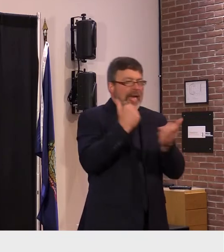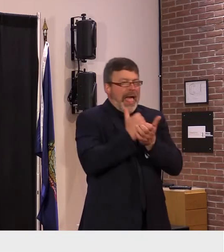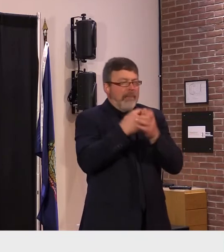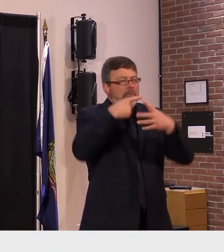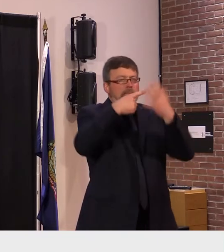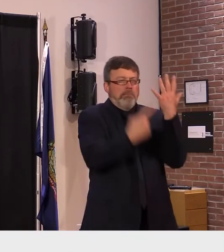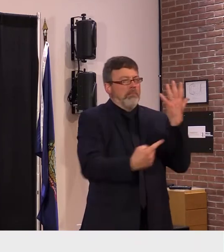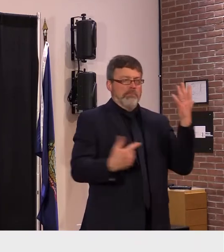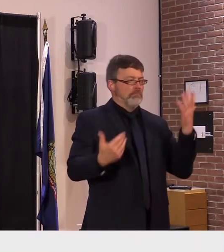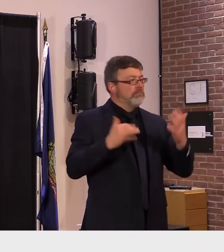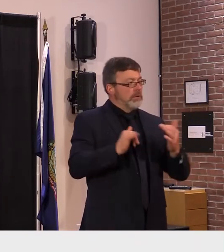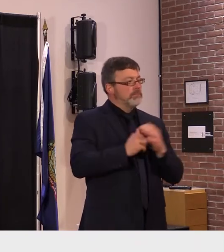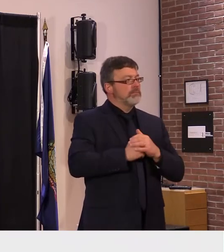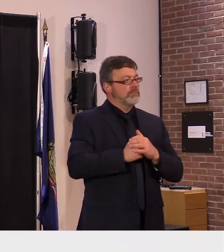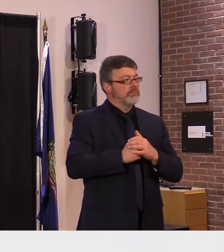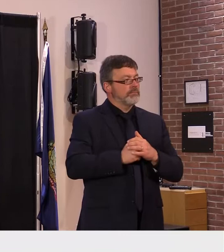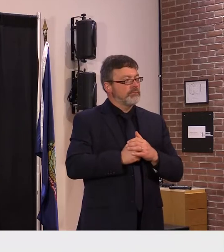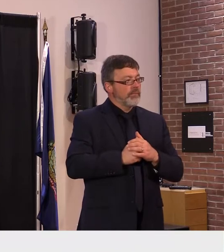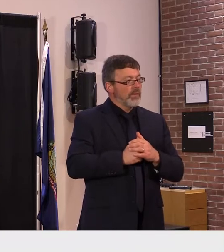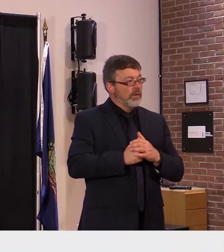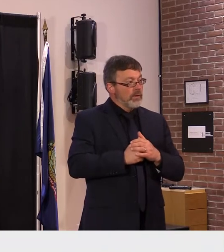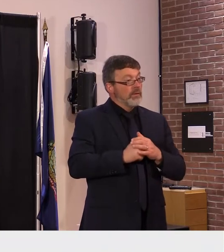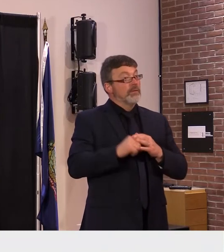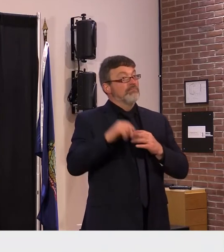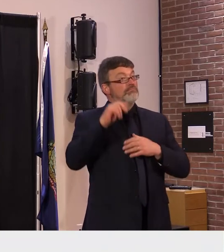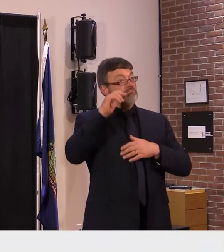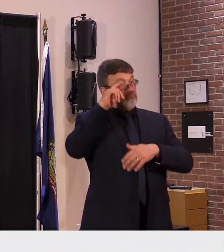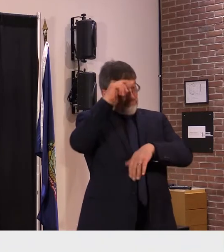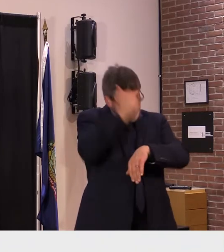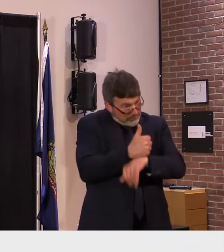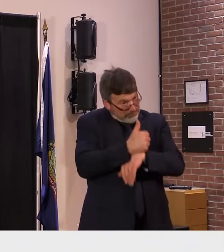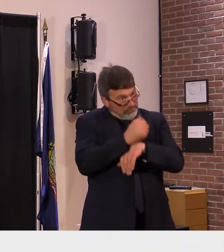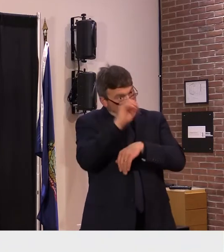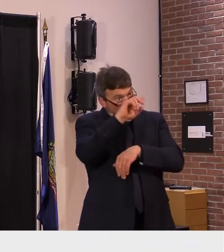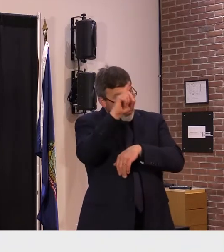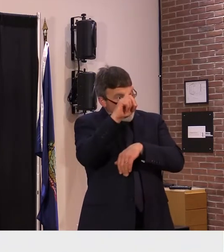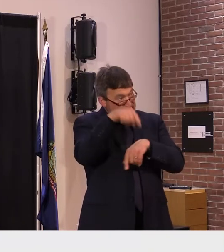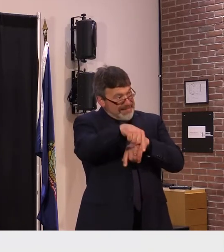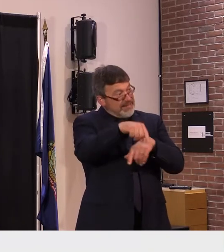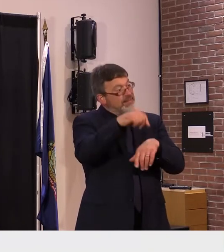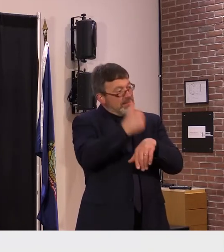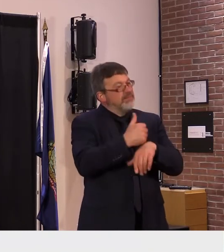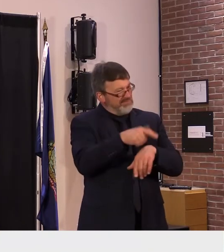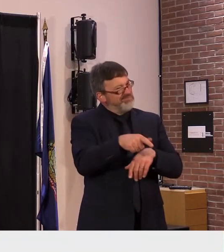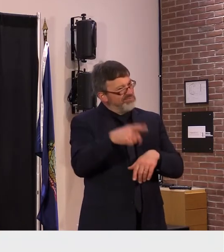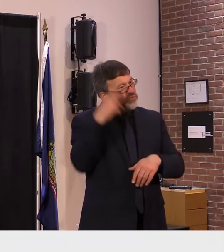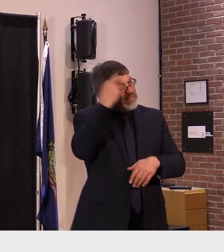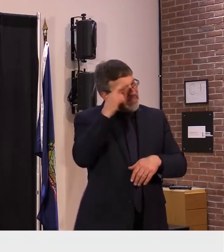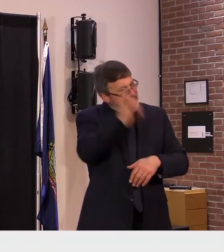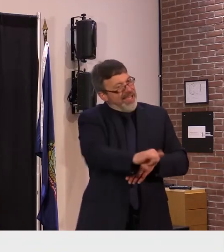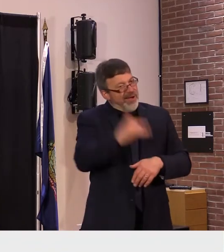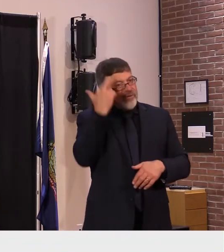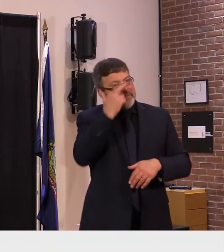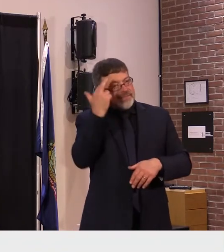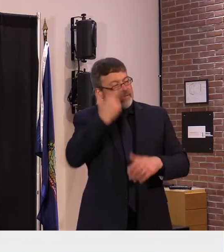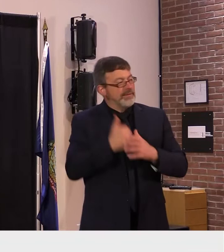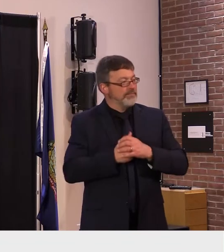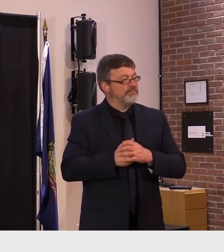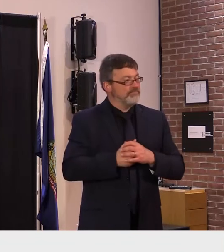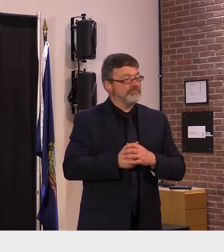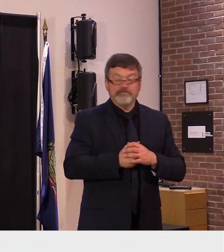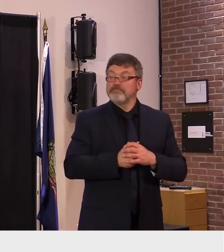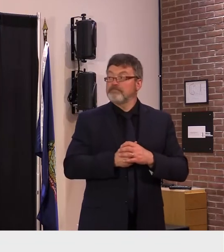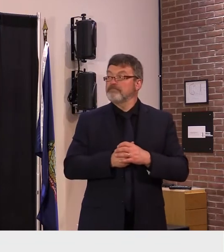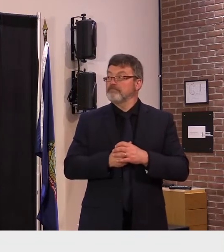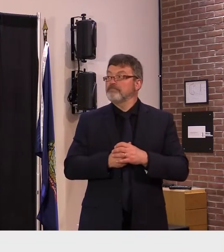uh was probably the furthest from a person's mind during the time in the pandemic when they were operating much